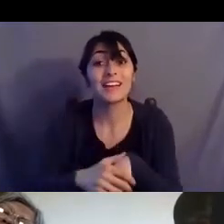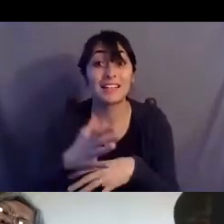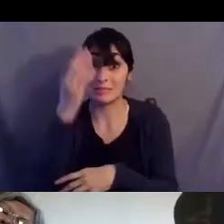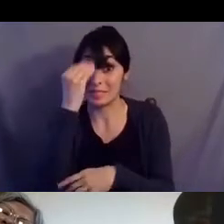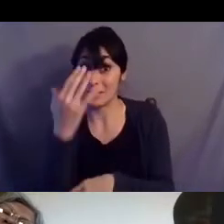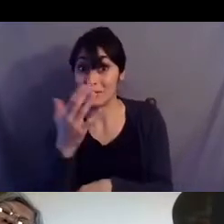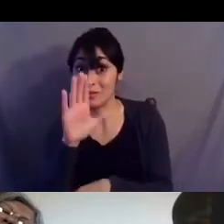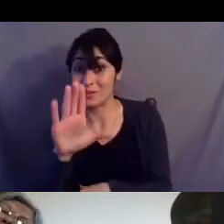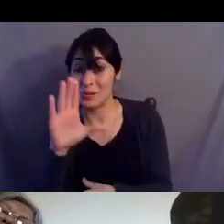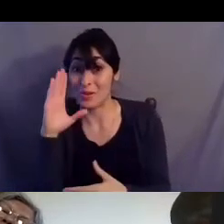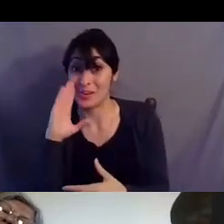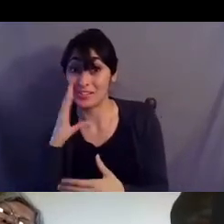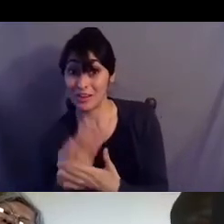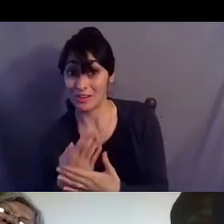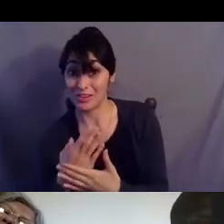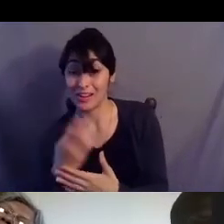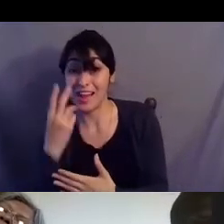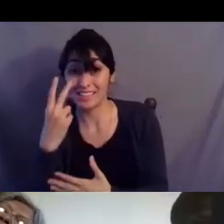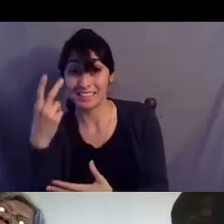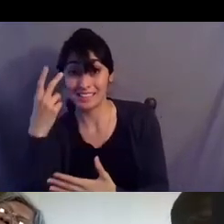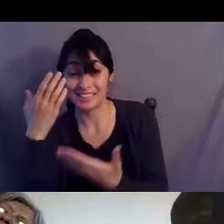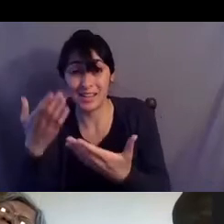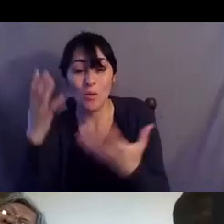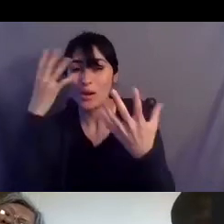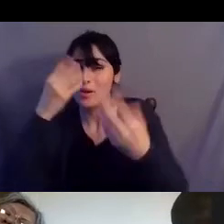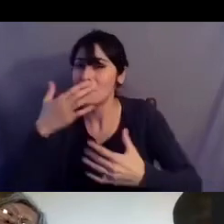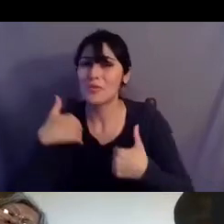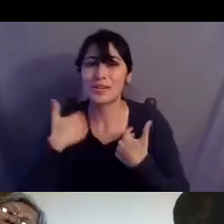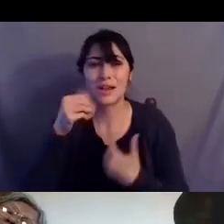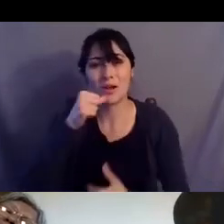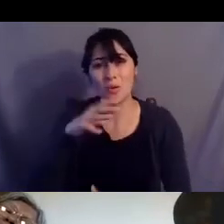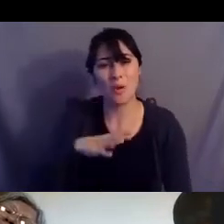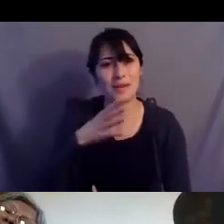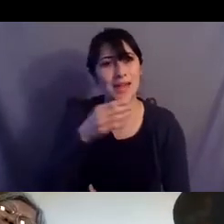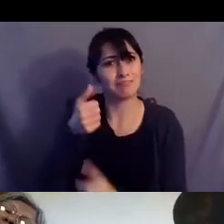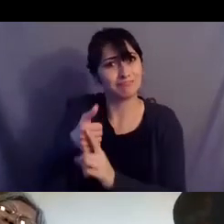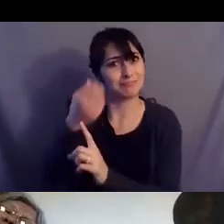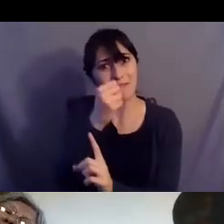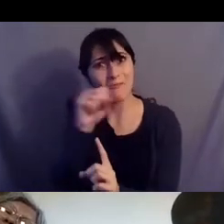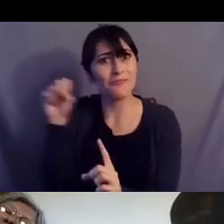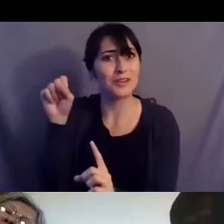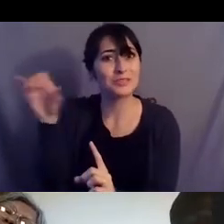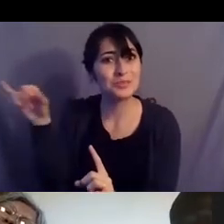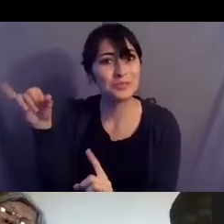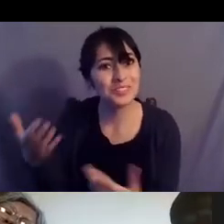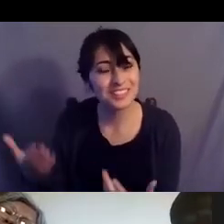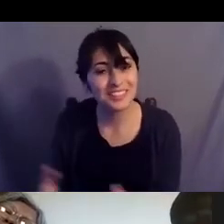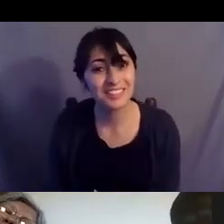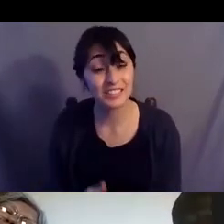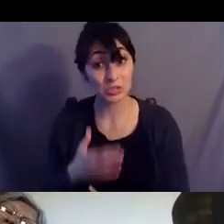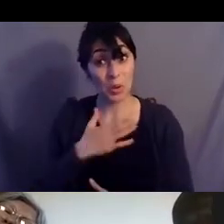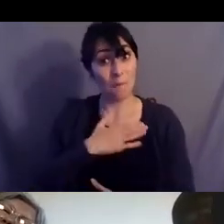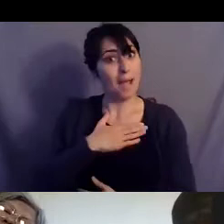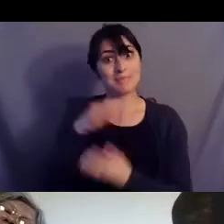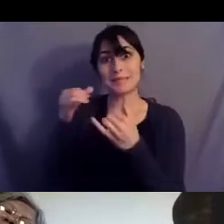see your daughter what a beautiful young lady and an activist herself um mine is doing the